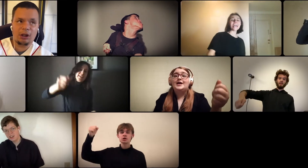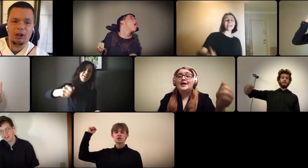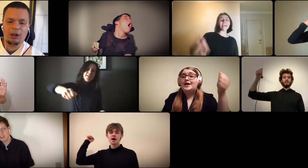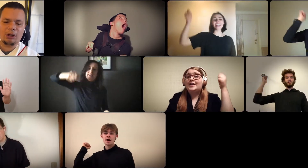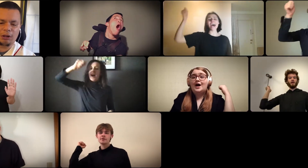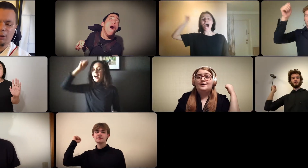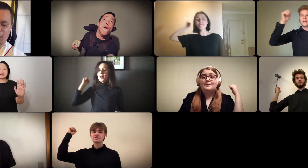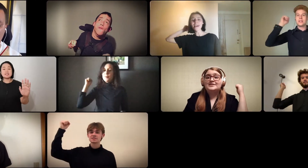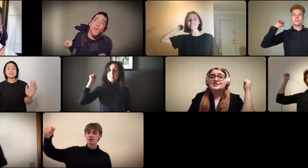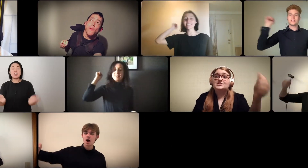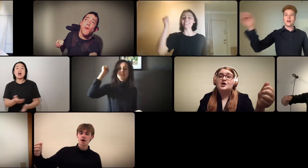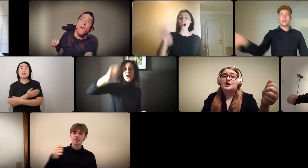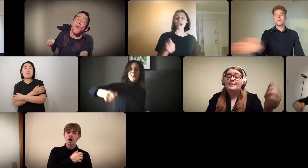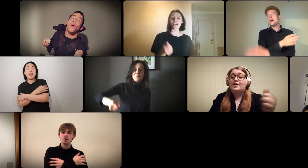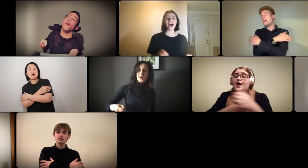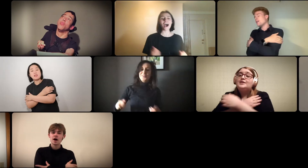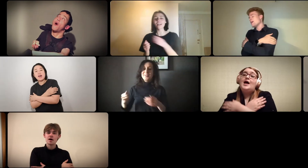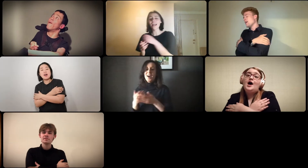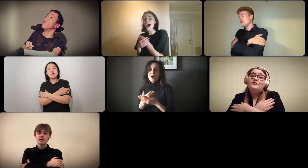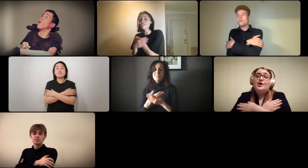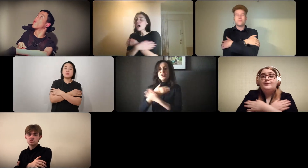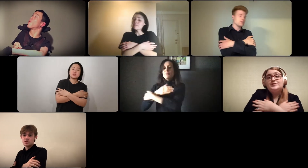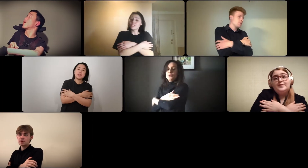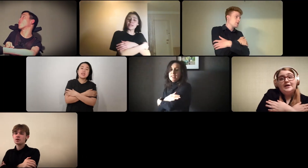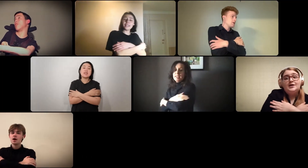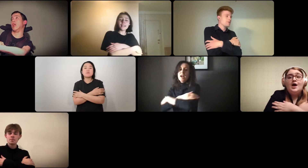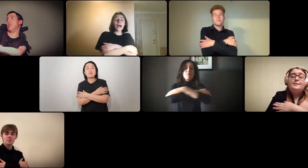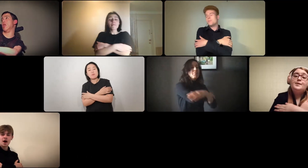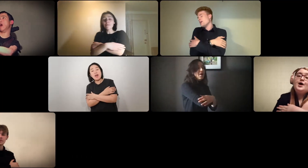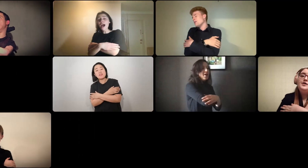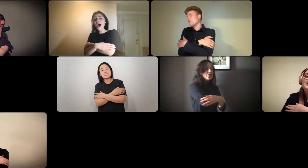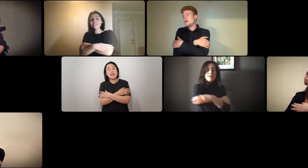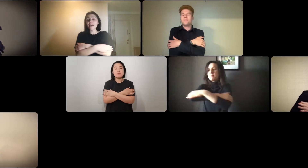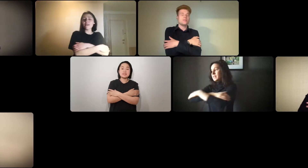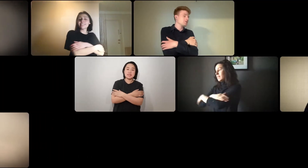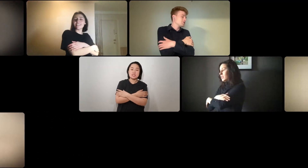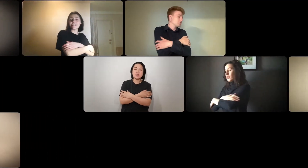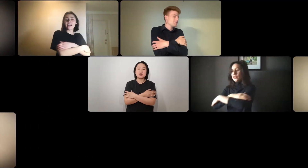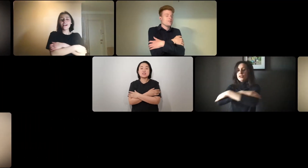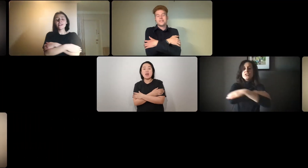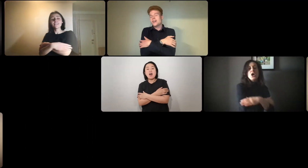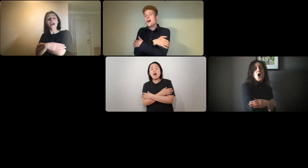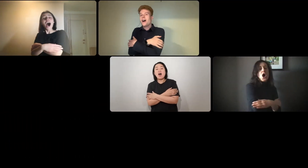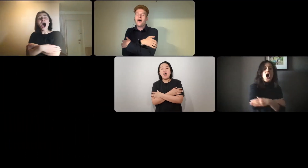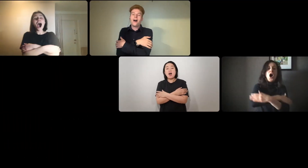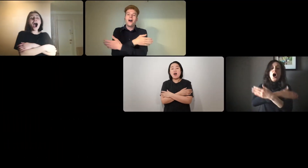song of love between my brothers and sisters all